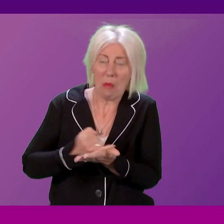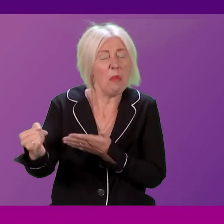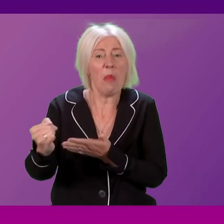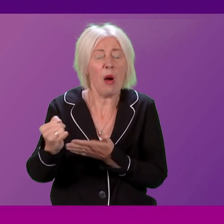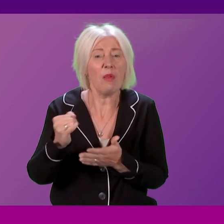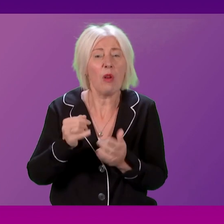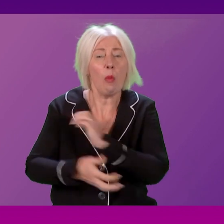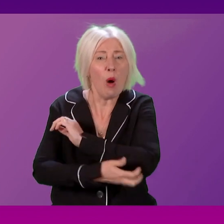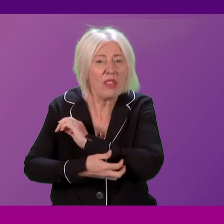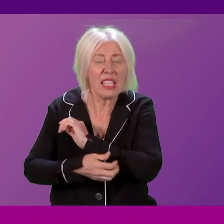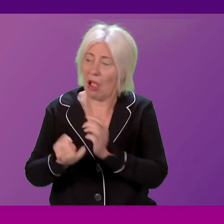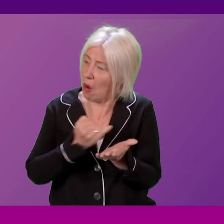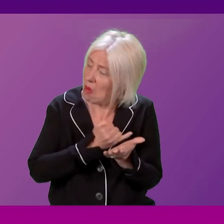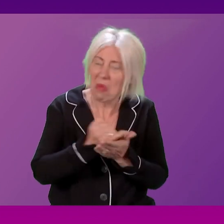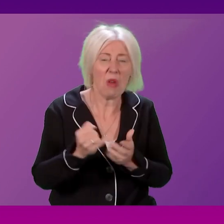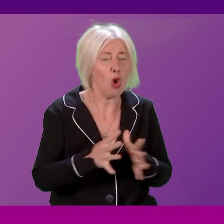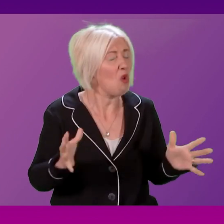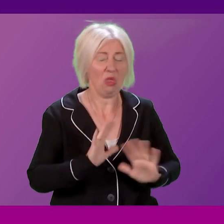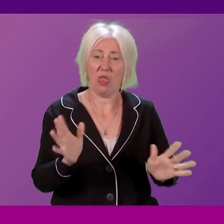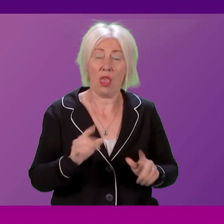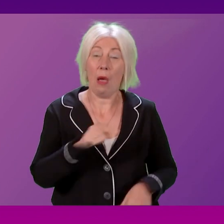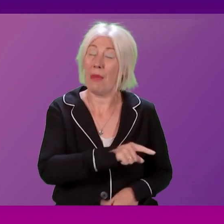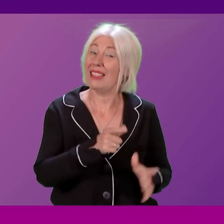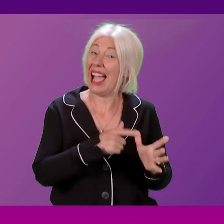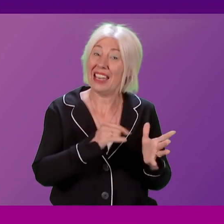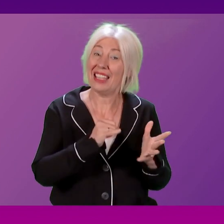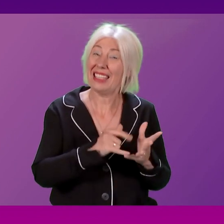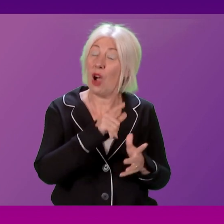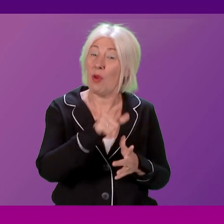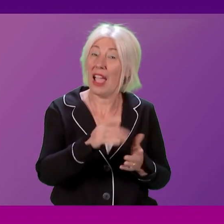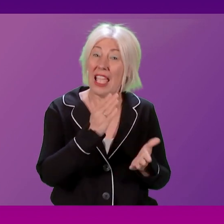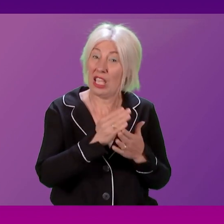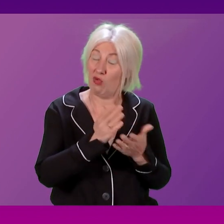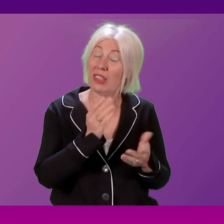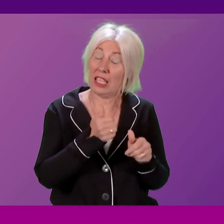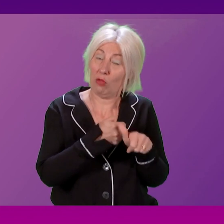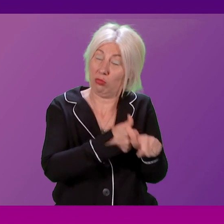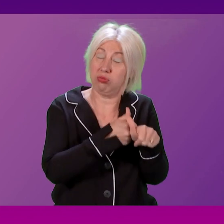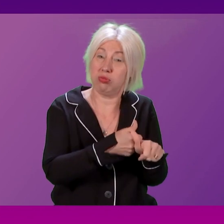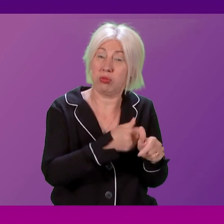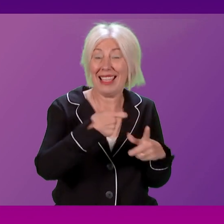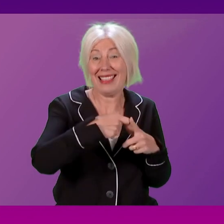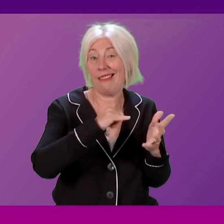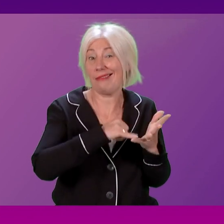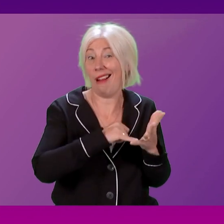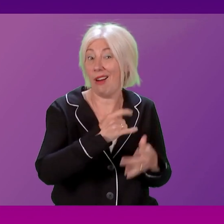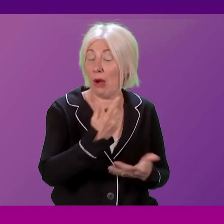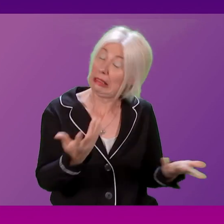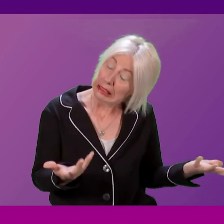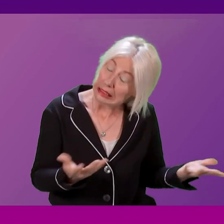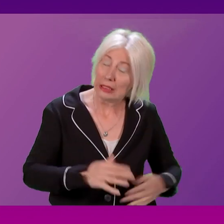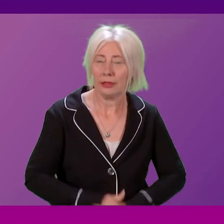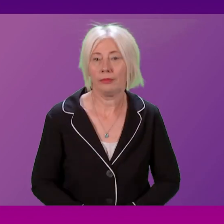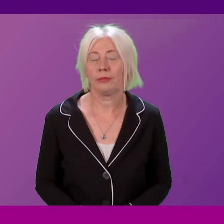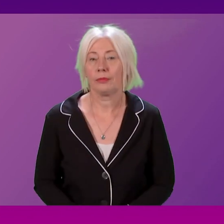The only thing Anna Sarwar is, is unashamedly pro-Starm, our presiding officer. Question number three,